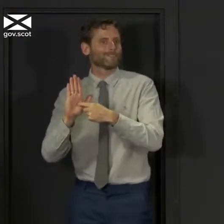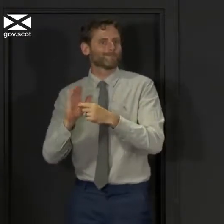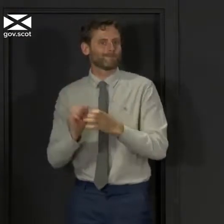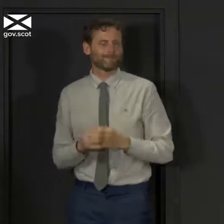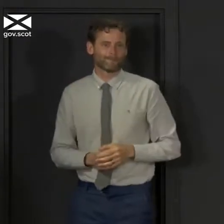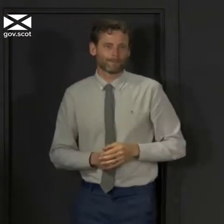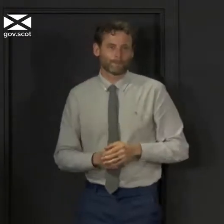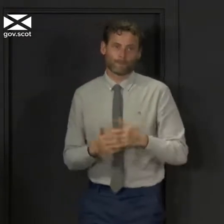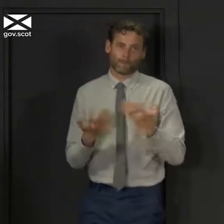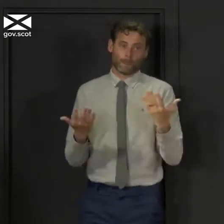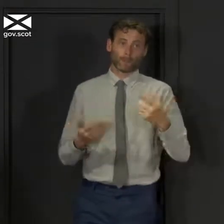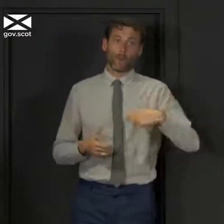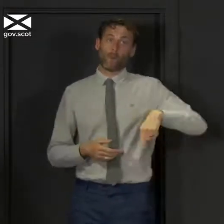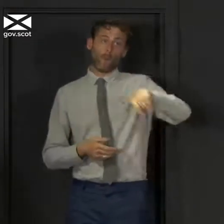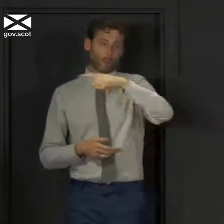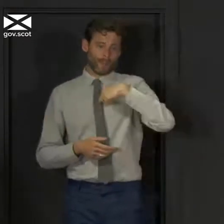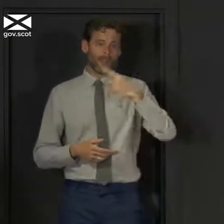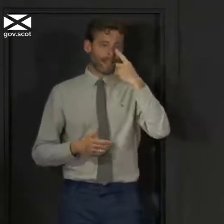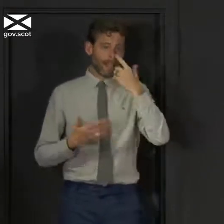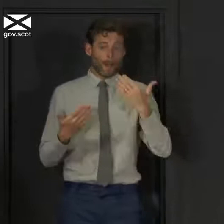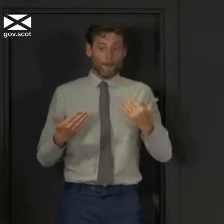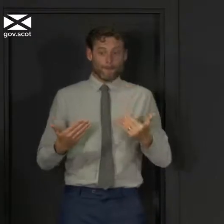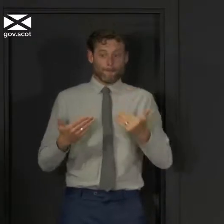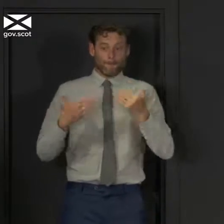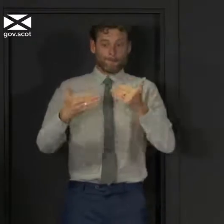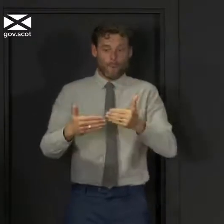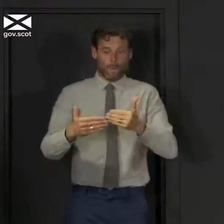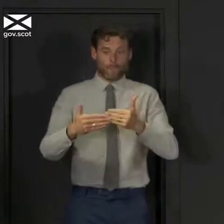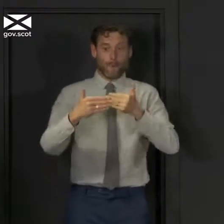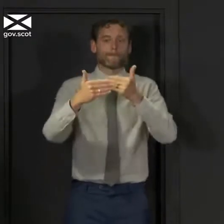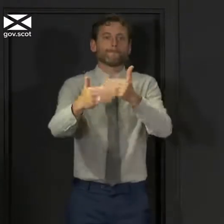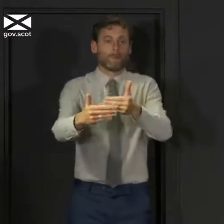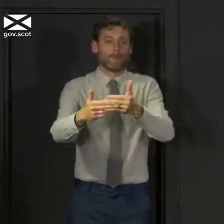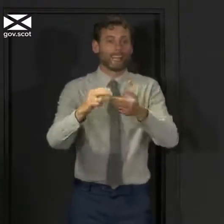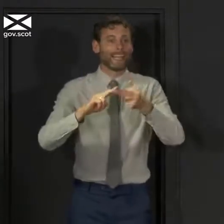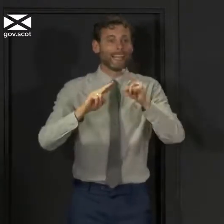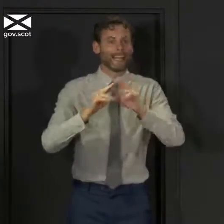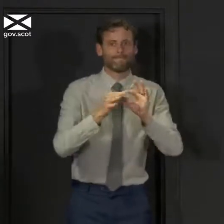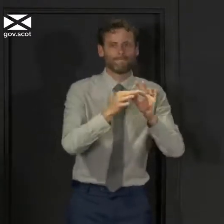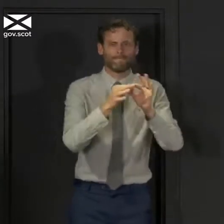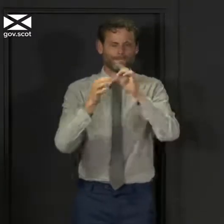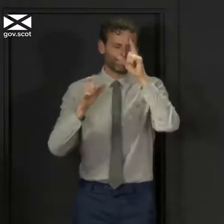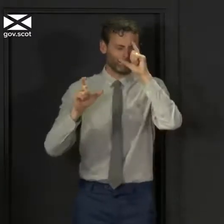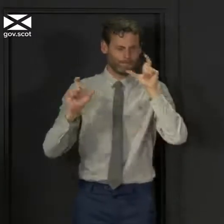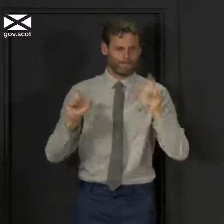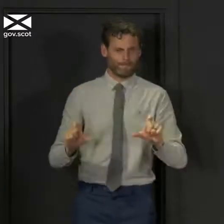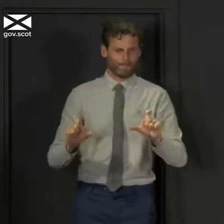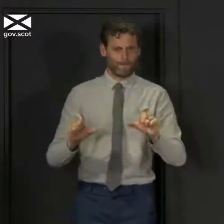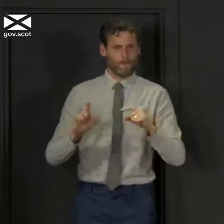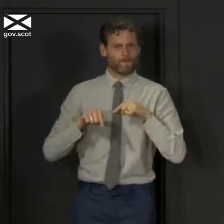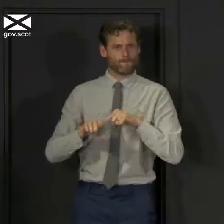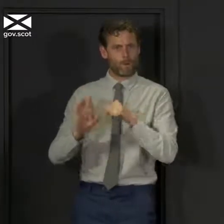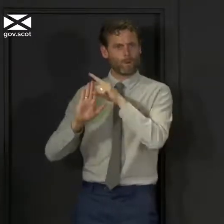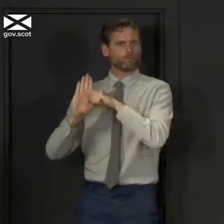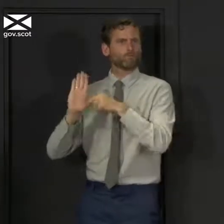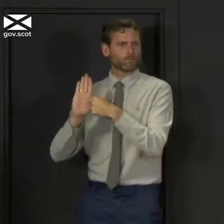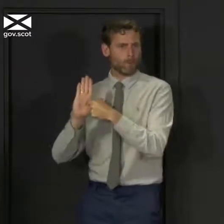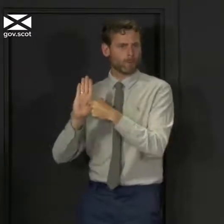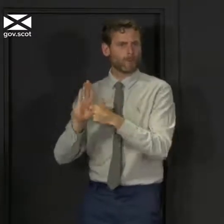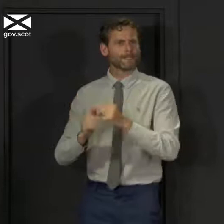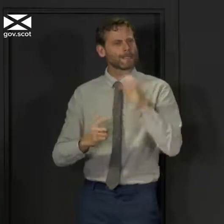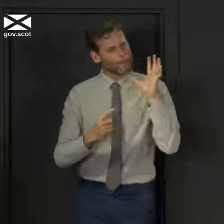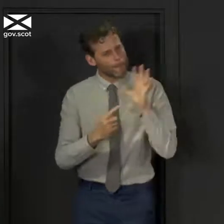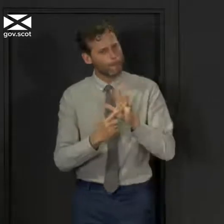we will be able to take more steps more quickly in the future if we all continue to do the right thing, stick to the rules, and most